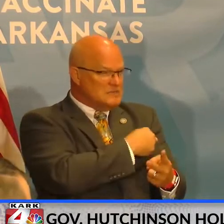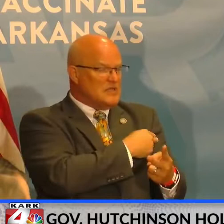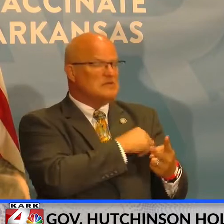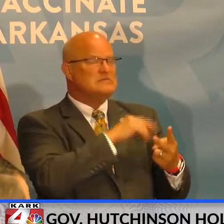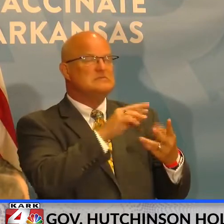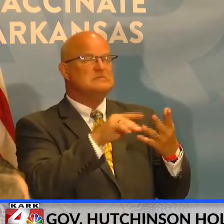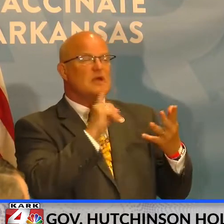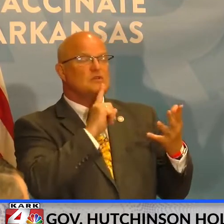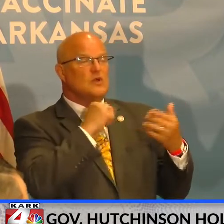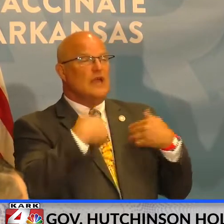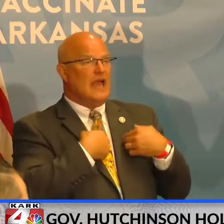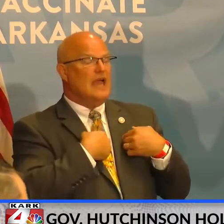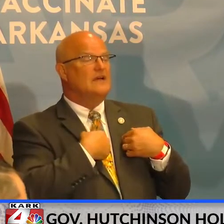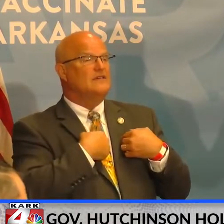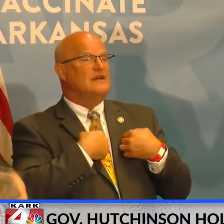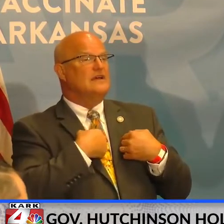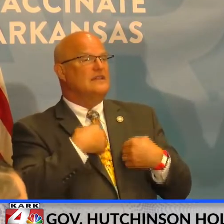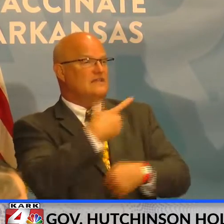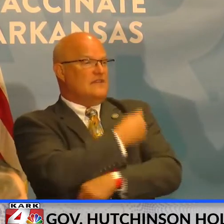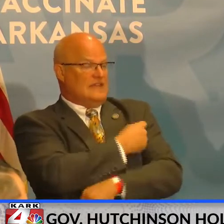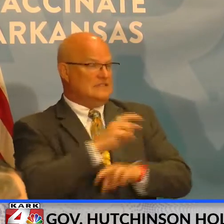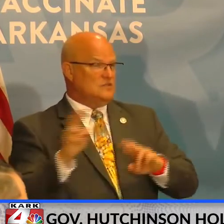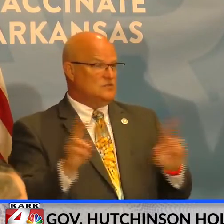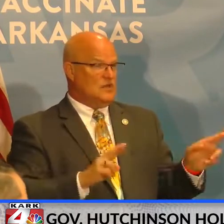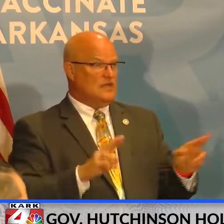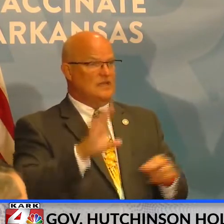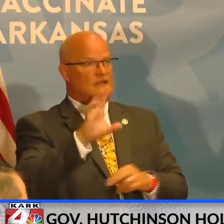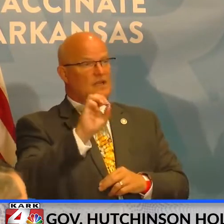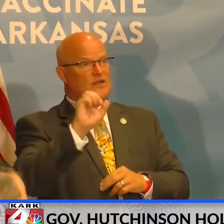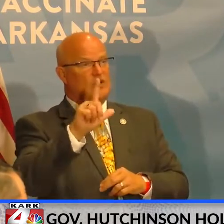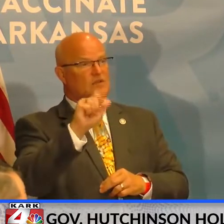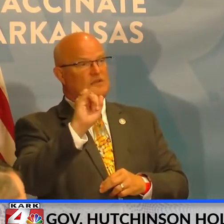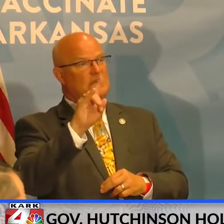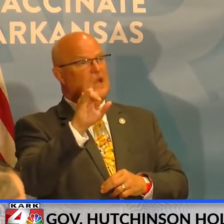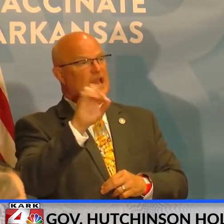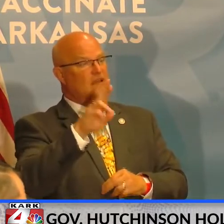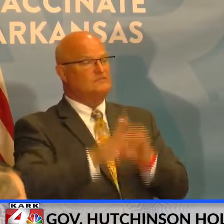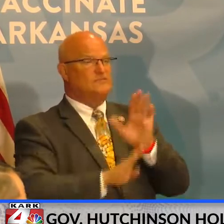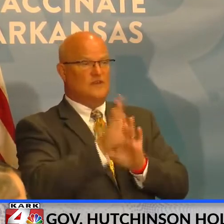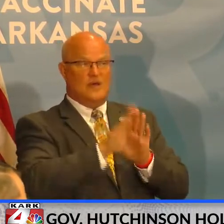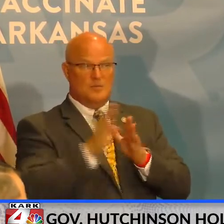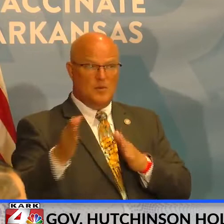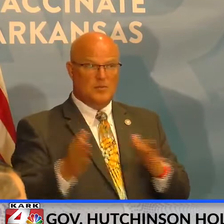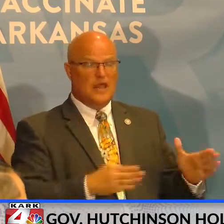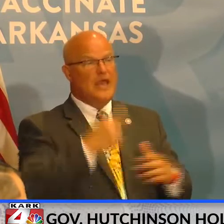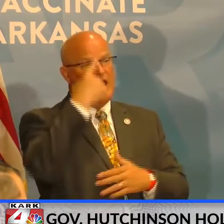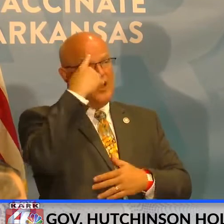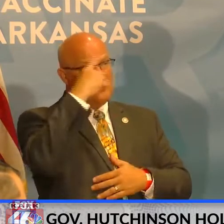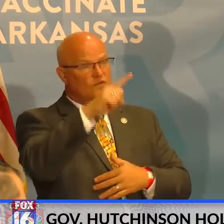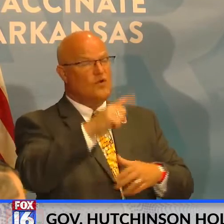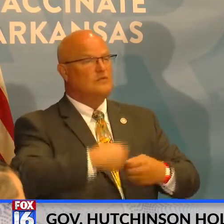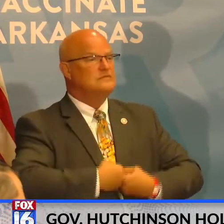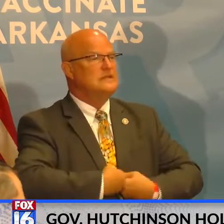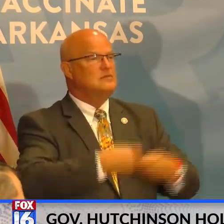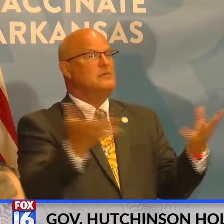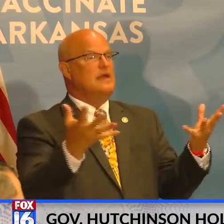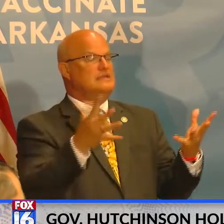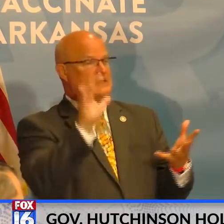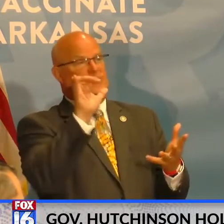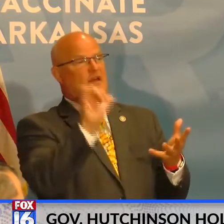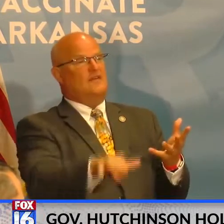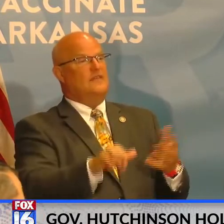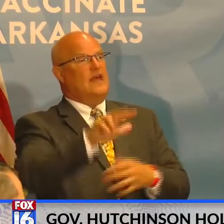have the vaccines. Colonel Ader is here who has started developing the plans for the implementation of that